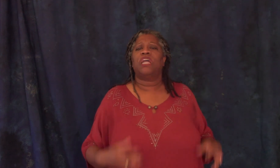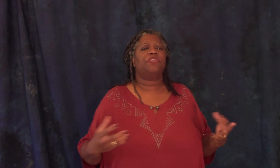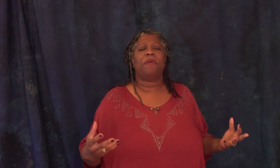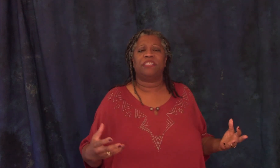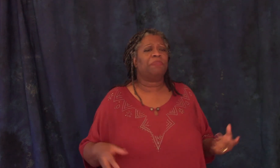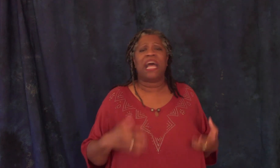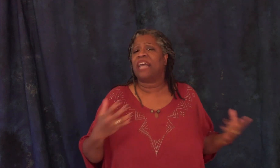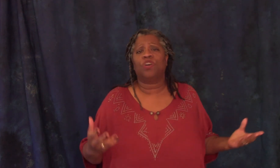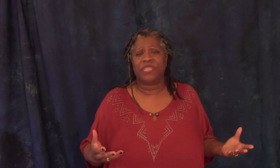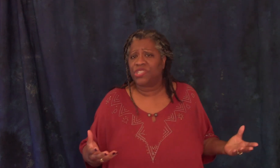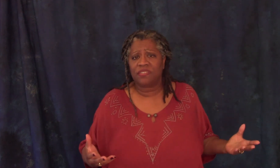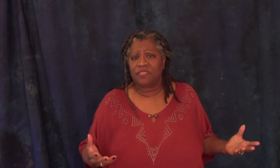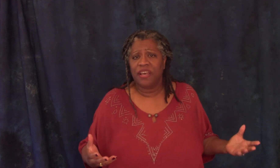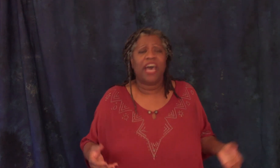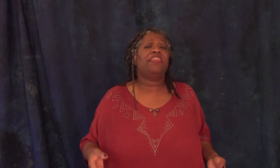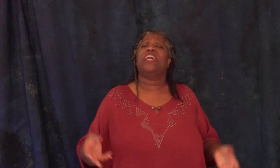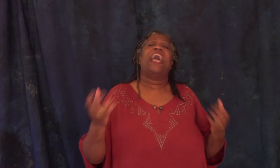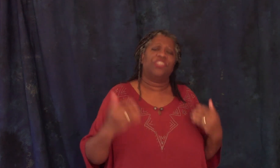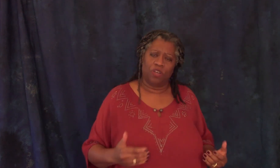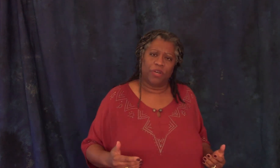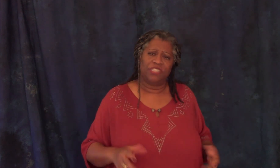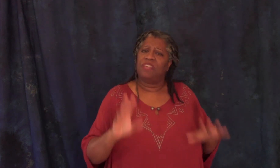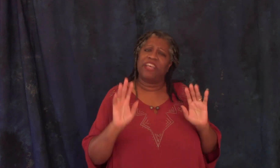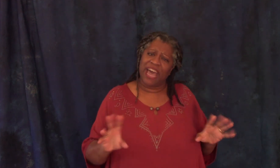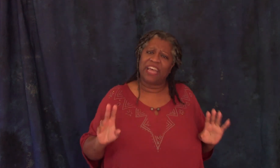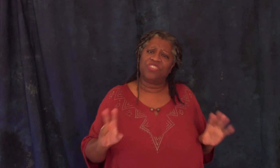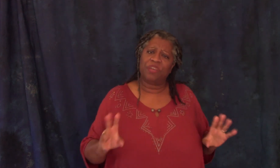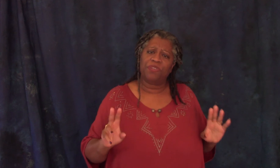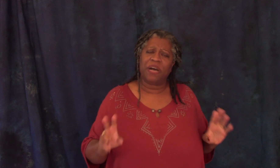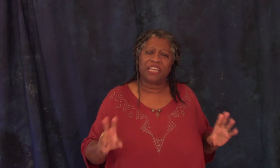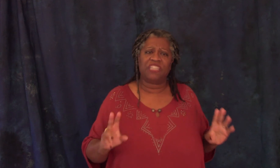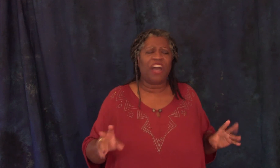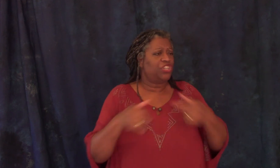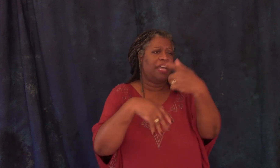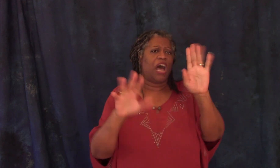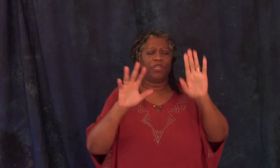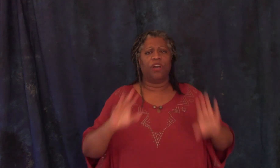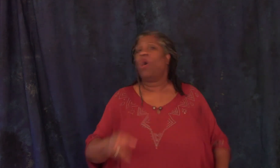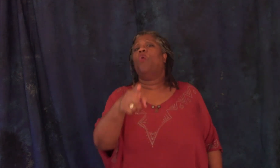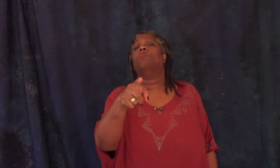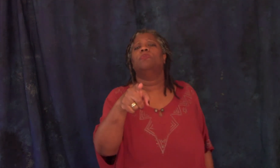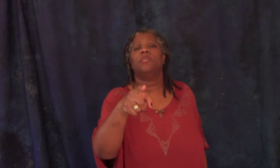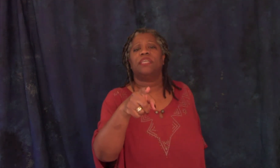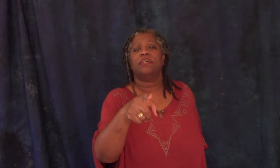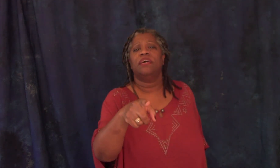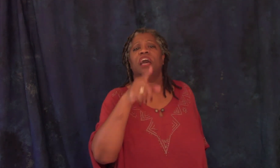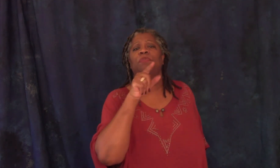have a debate i'm gonna ask questions and they're gonna answer the questions and if they can't answer them to my satisfaction out they go oh he said and i'm gonna